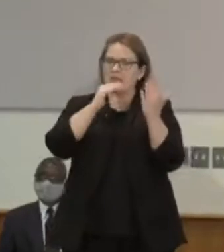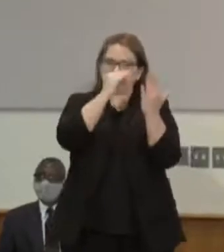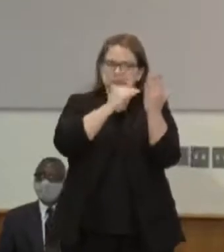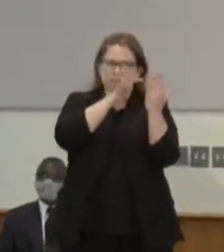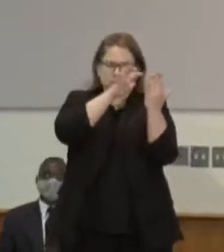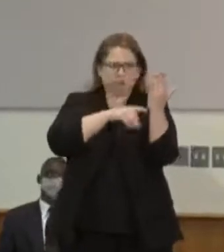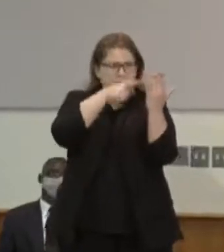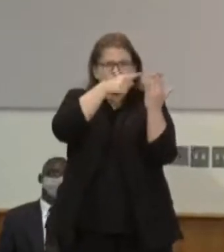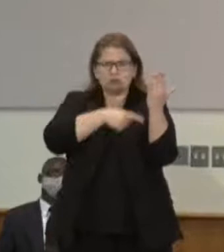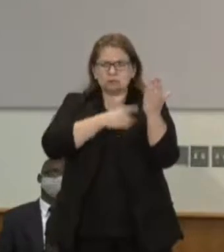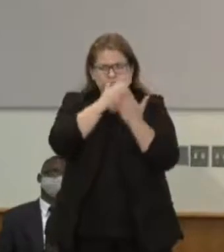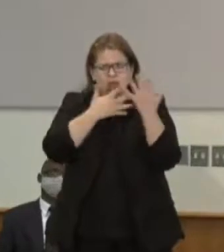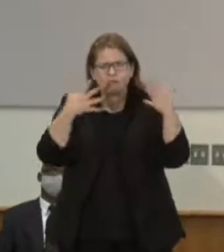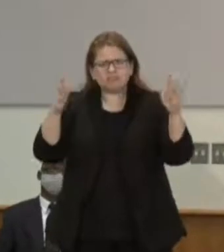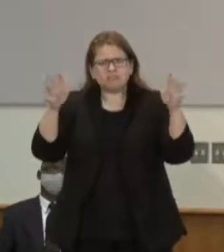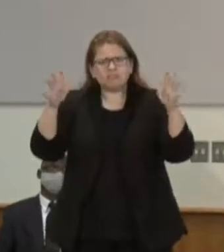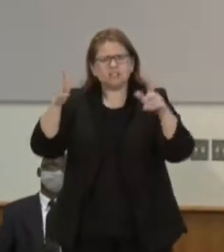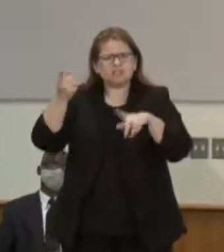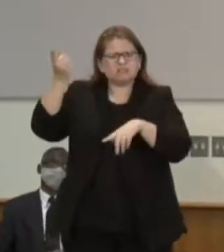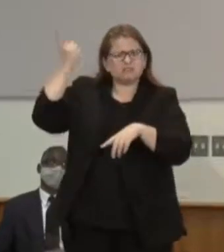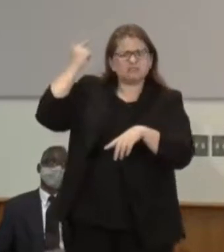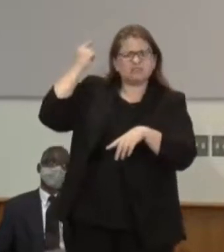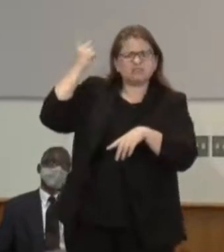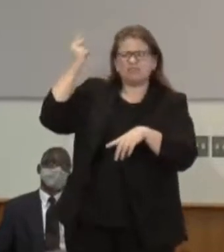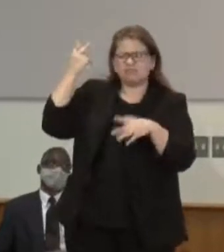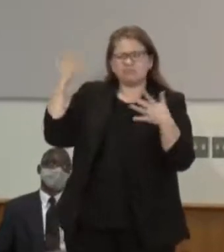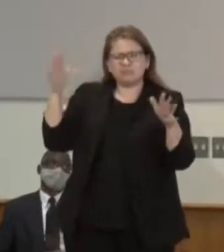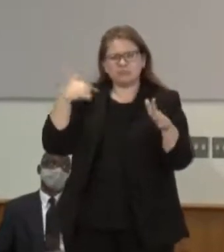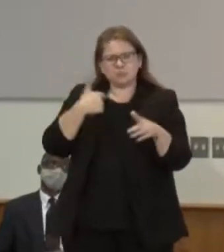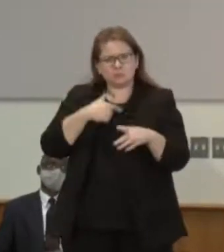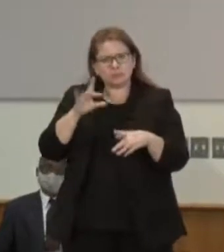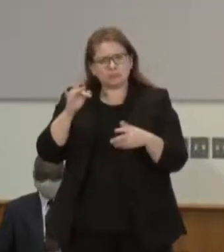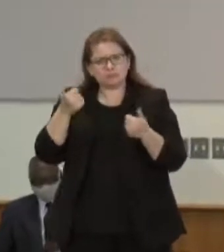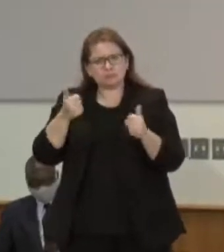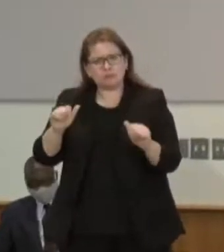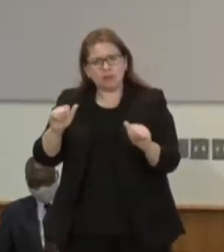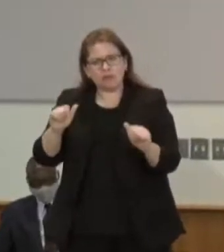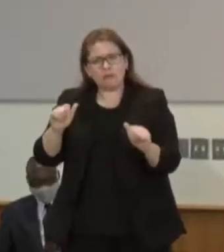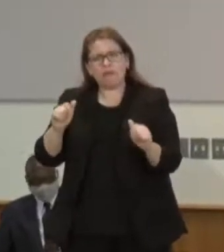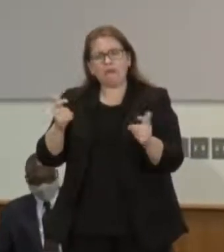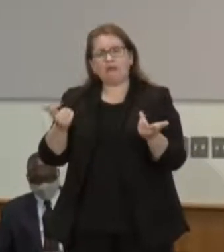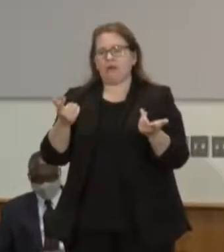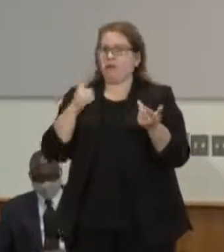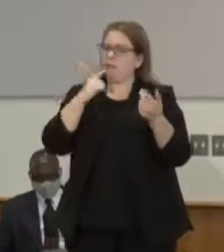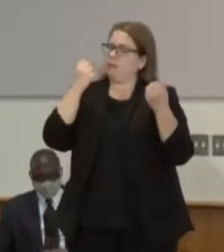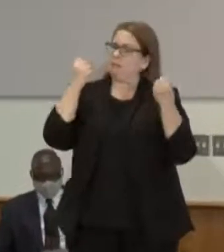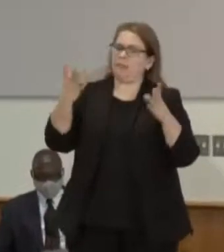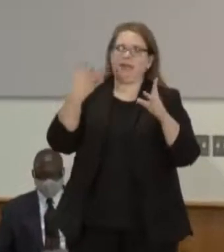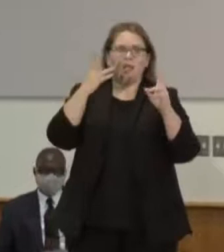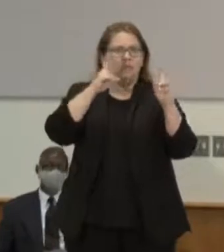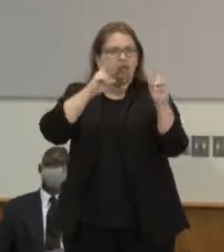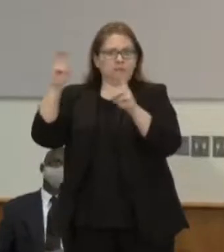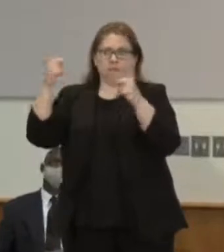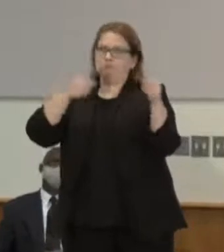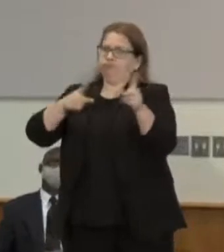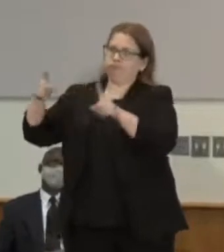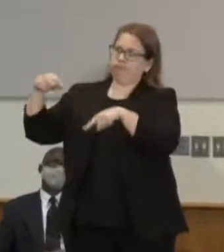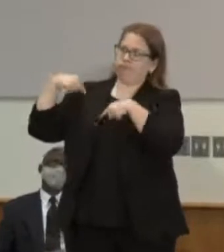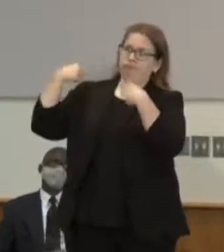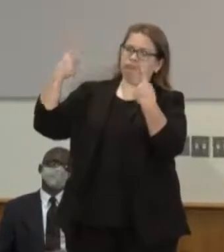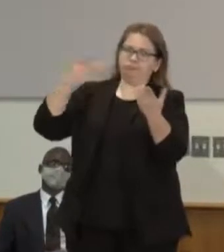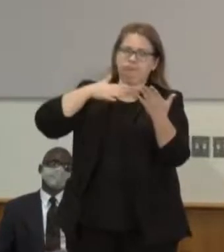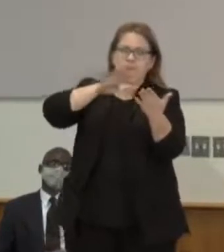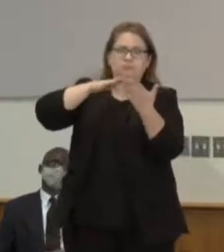it like every other issue unfortunately that addresses the pain of race and